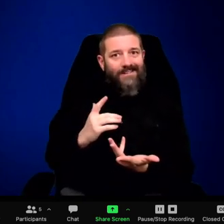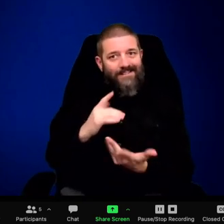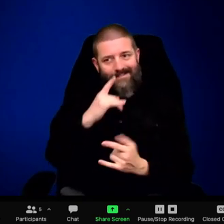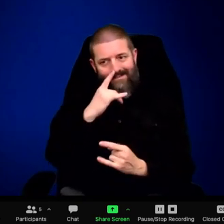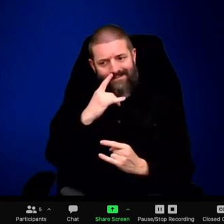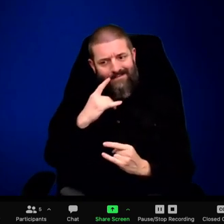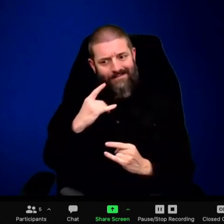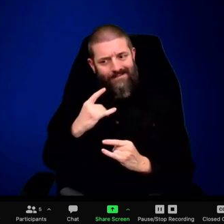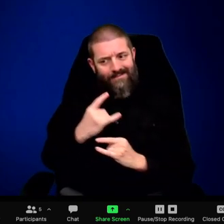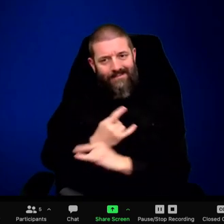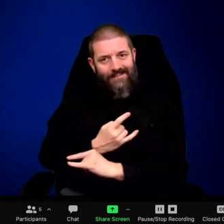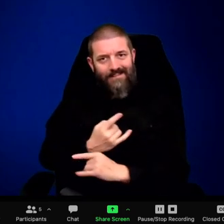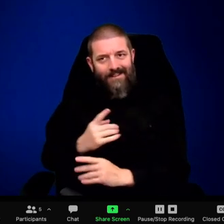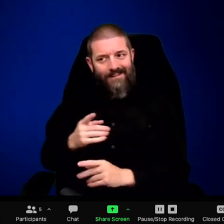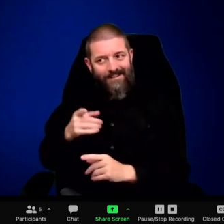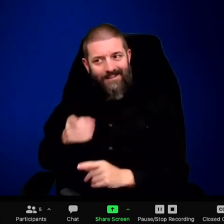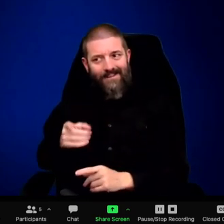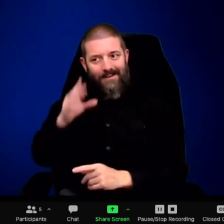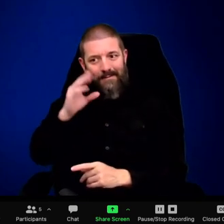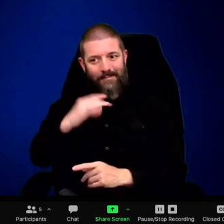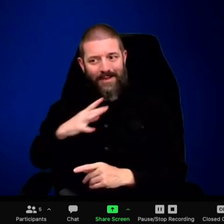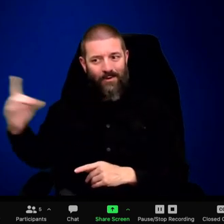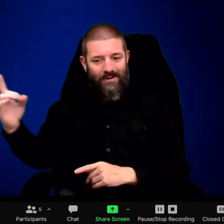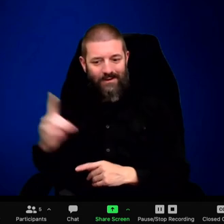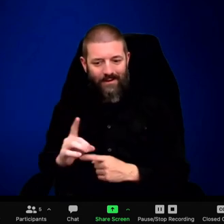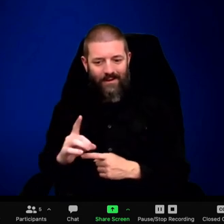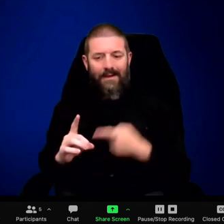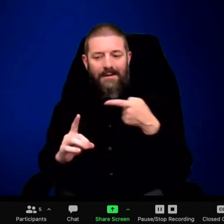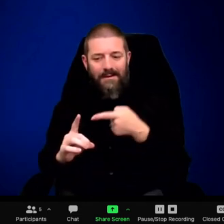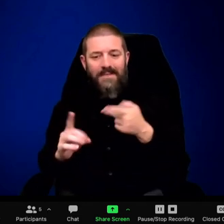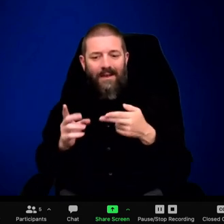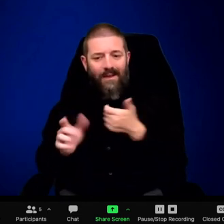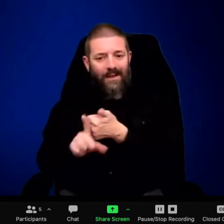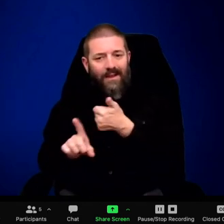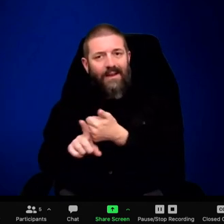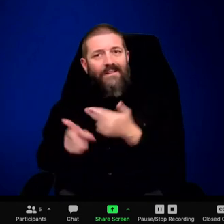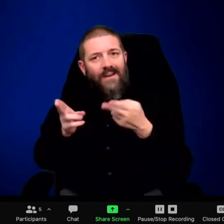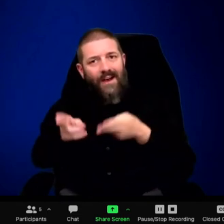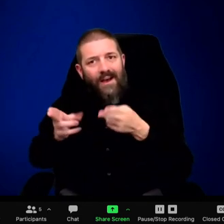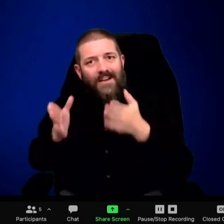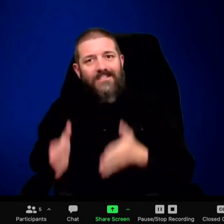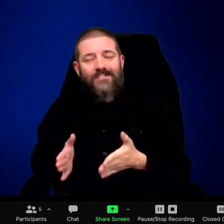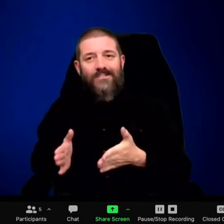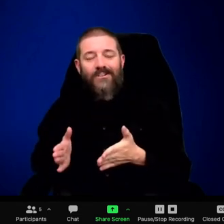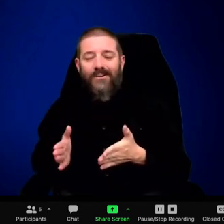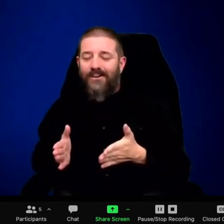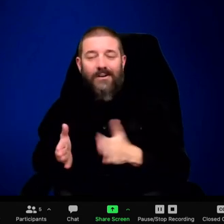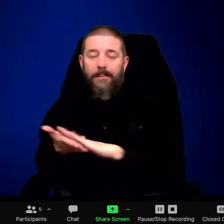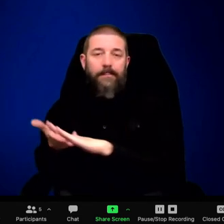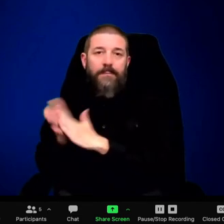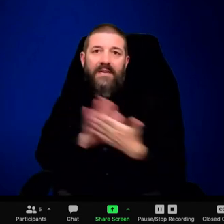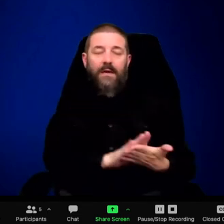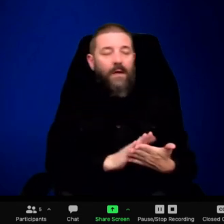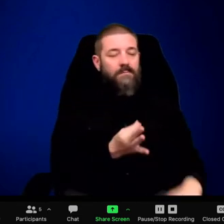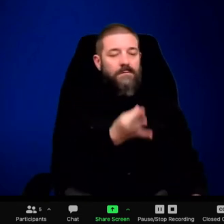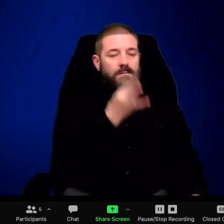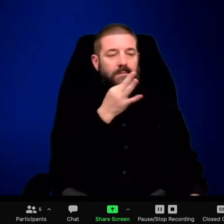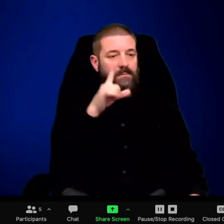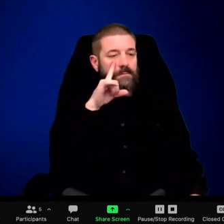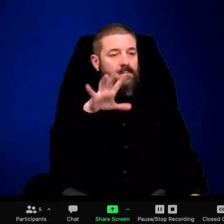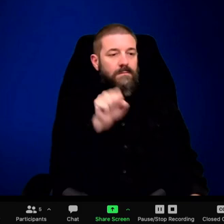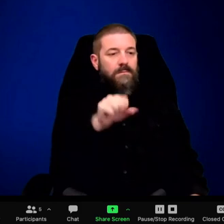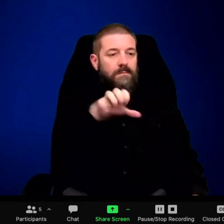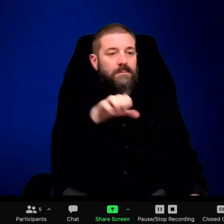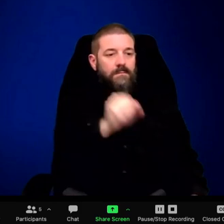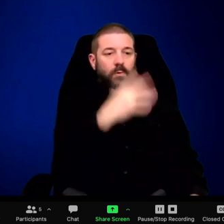he totally changed. He stopped hunting coyotes. He gave away all of his dogs. And